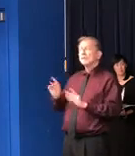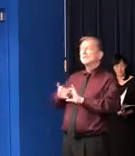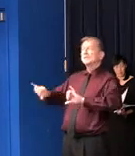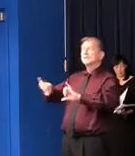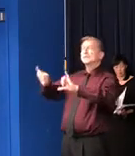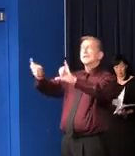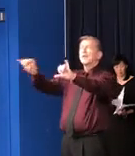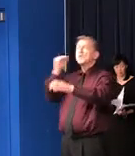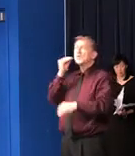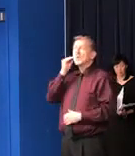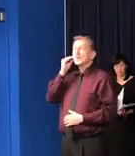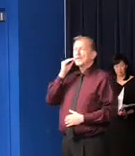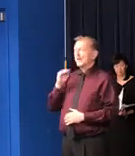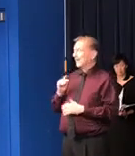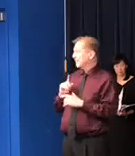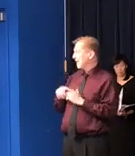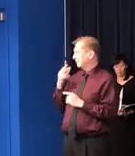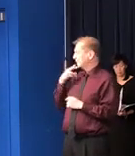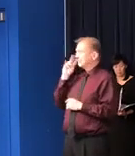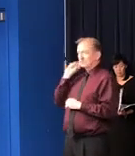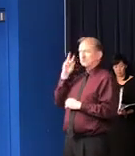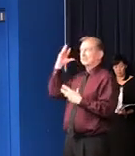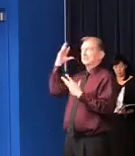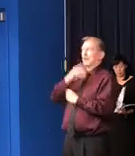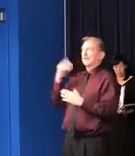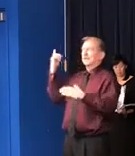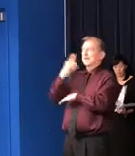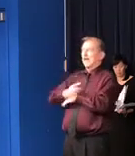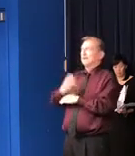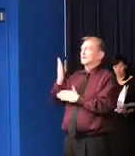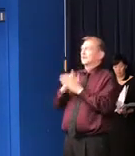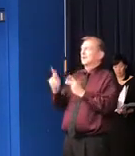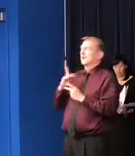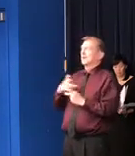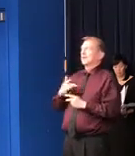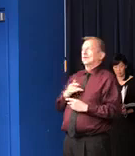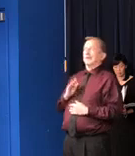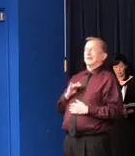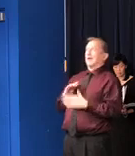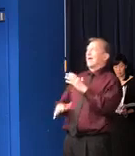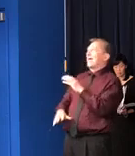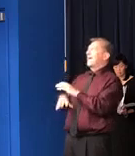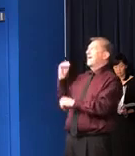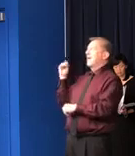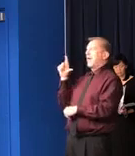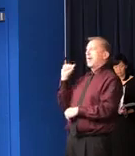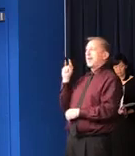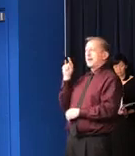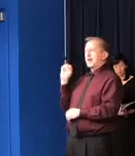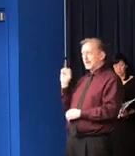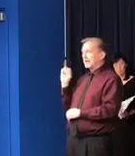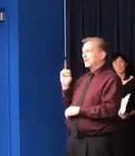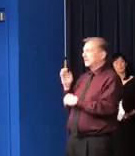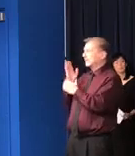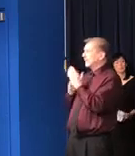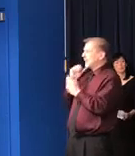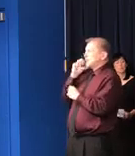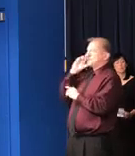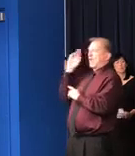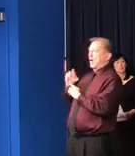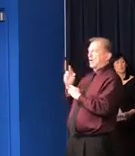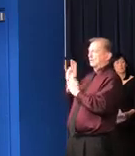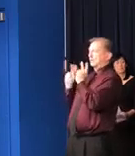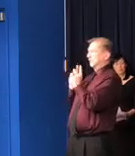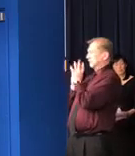and so people were, you know, felt like they should go out on the lakefront, didn't realize, some of them, how many people would be there.